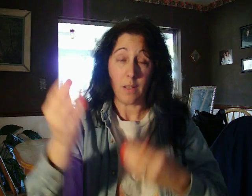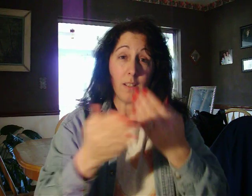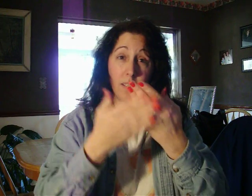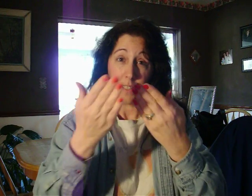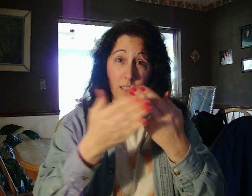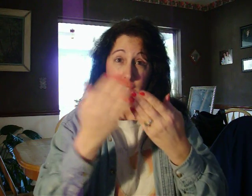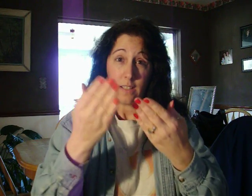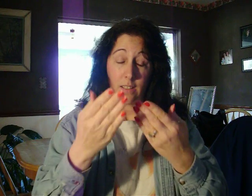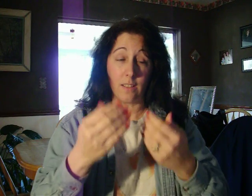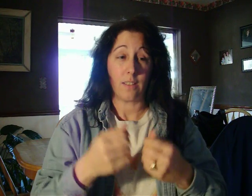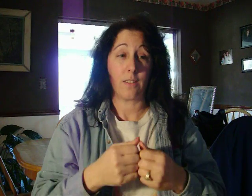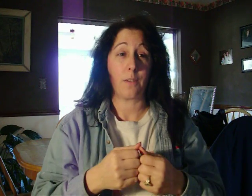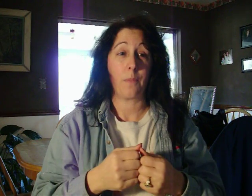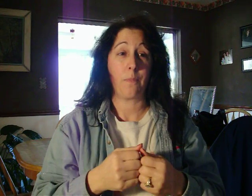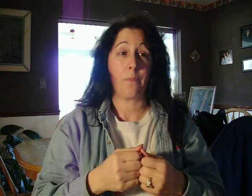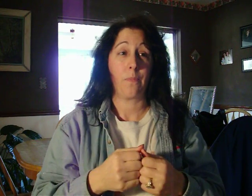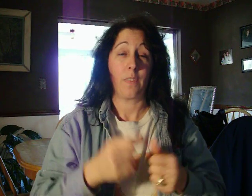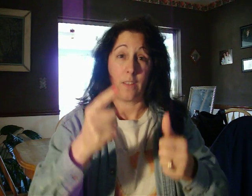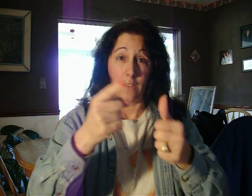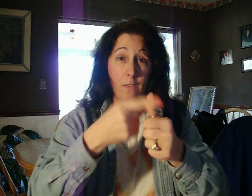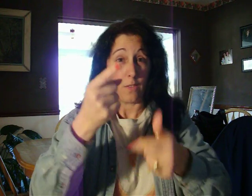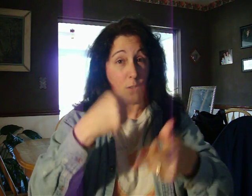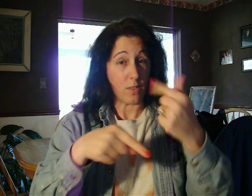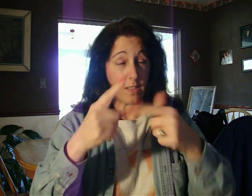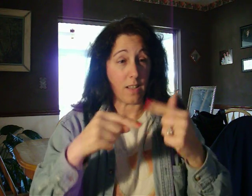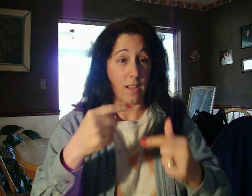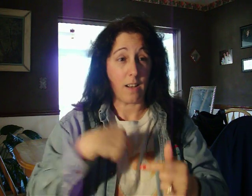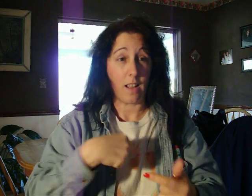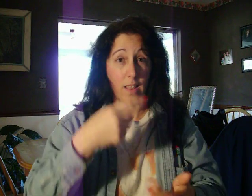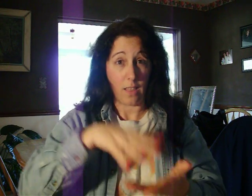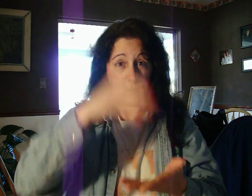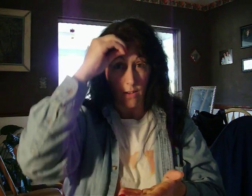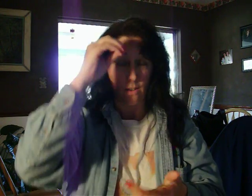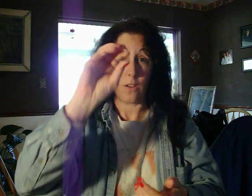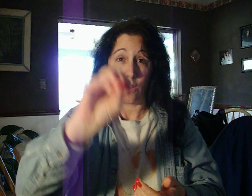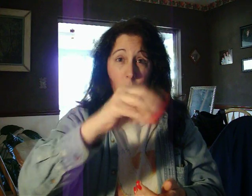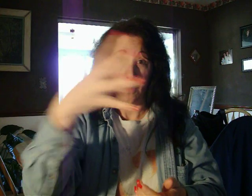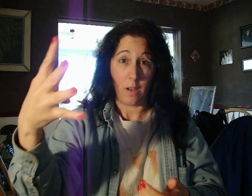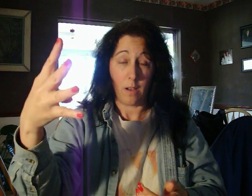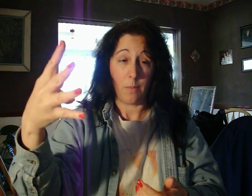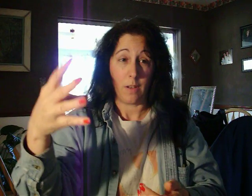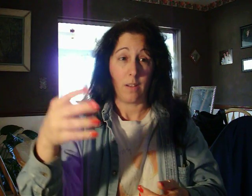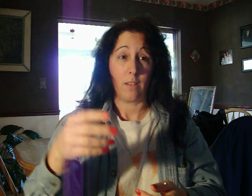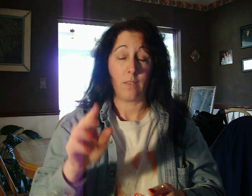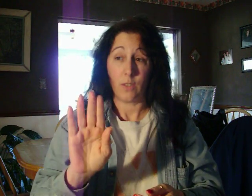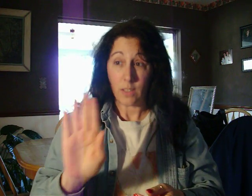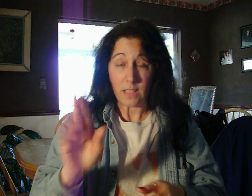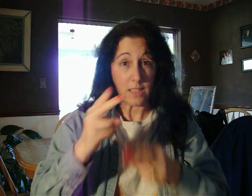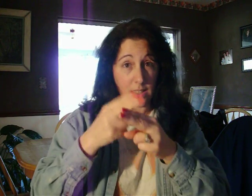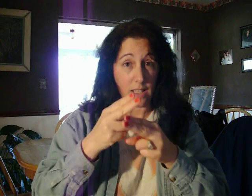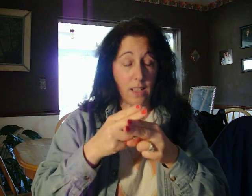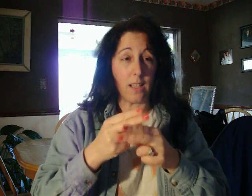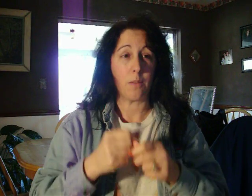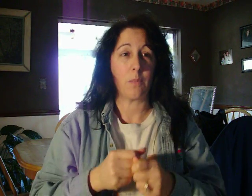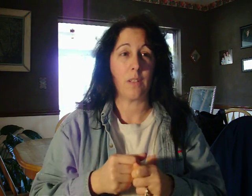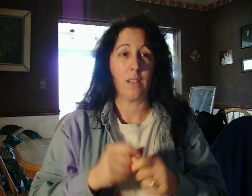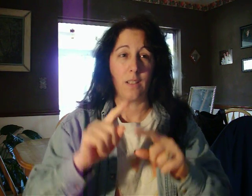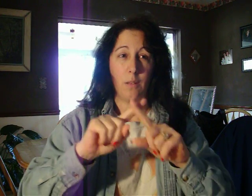research study evaluating an investigational medication. To learn more, call 877-90-STUDY. Get going.